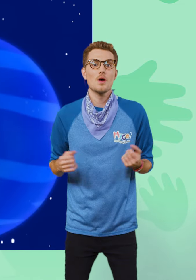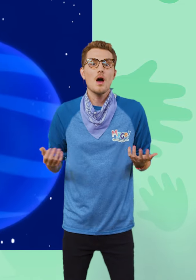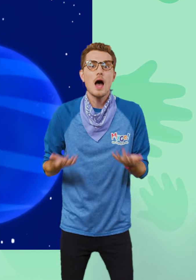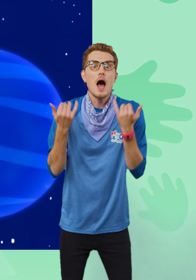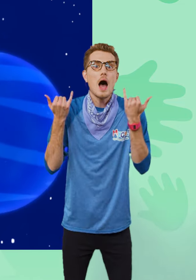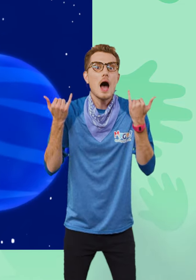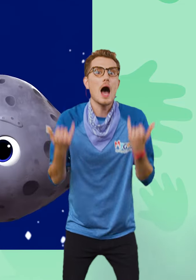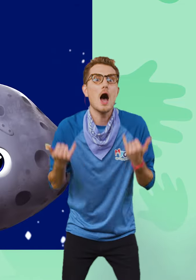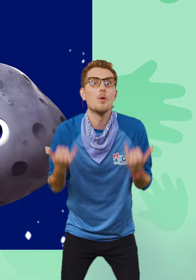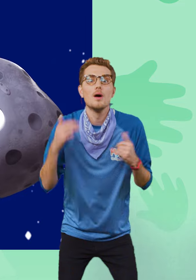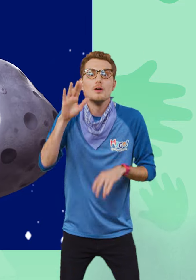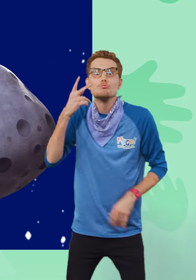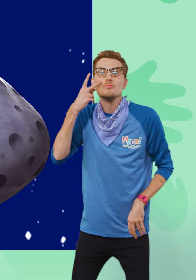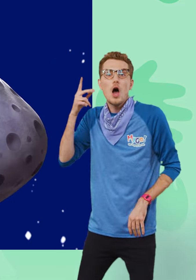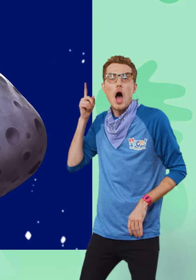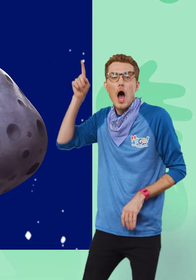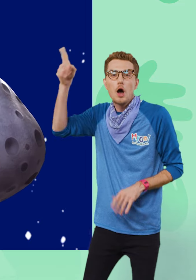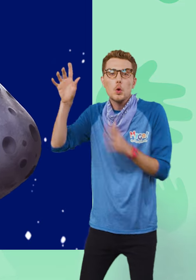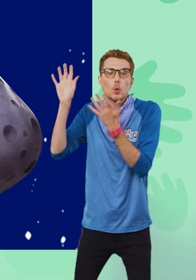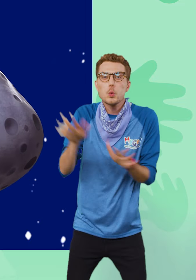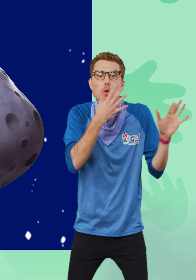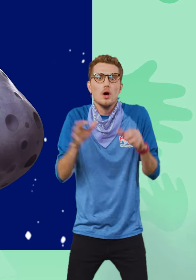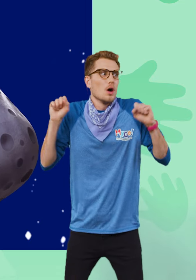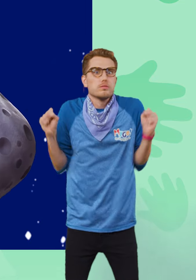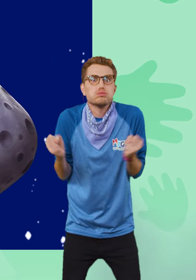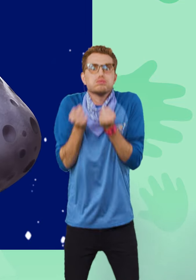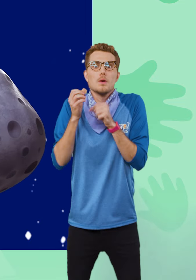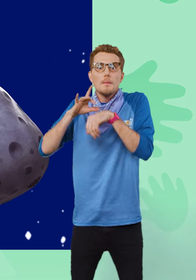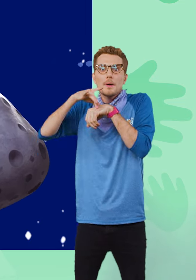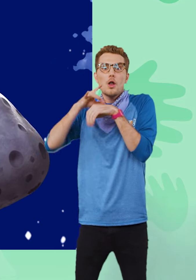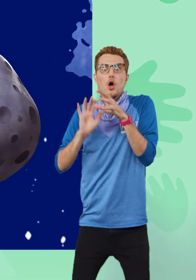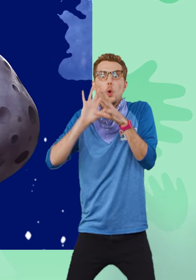Now let's hear it for the furthest, windiest, and coldest planet, Neptune.